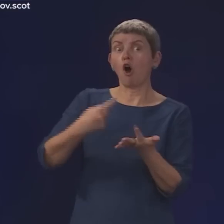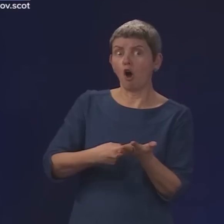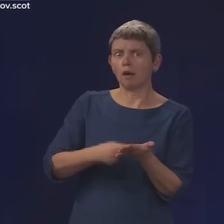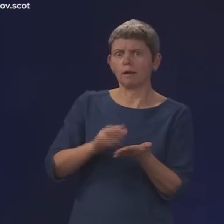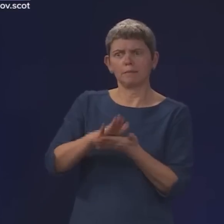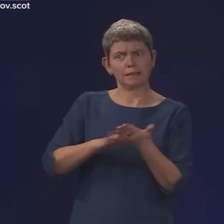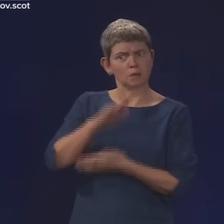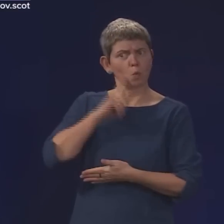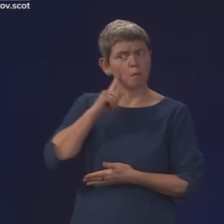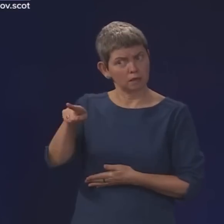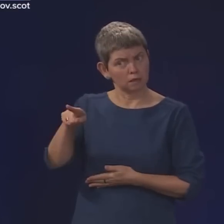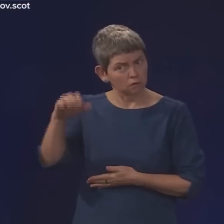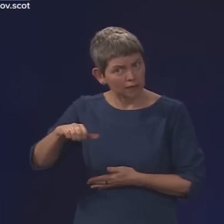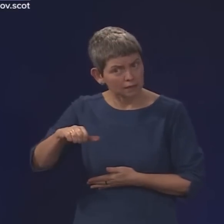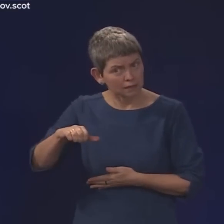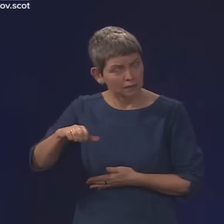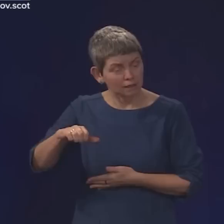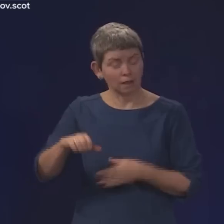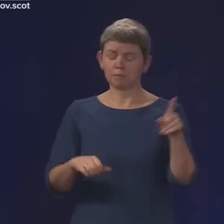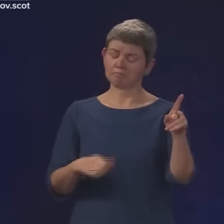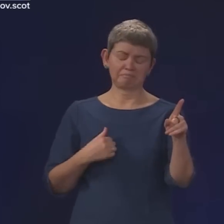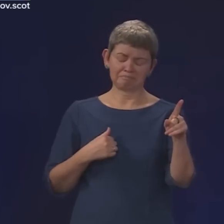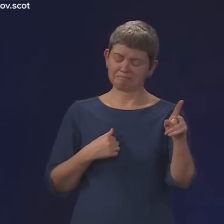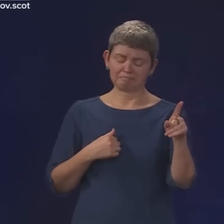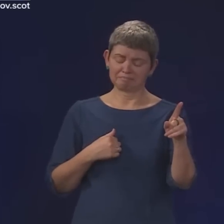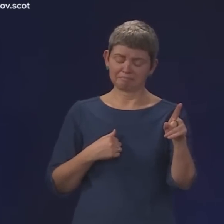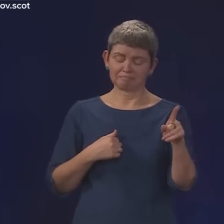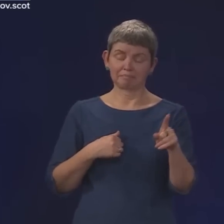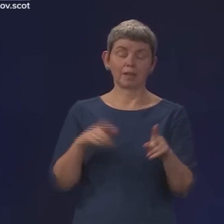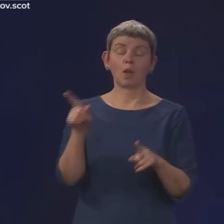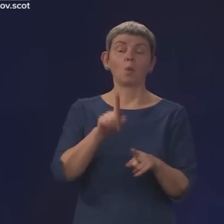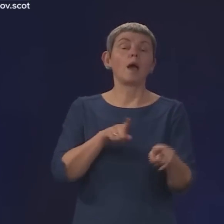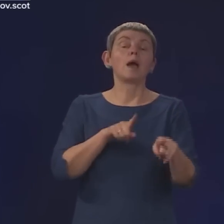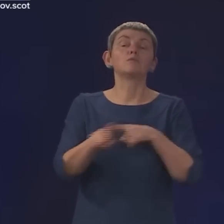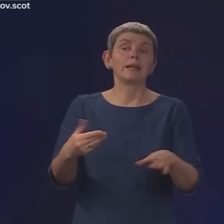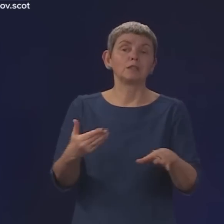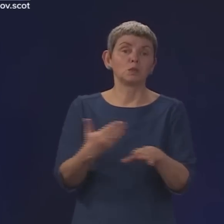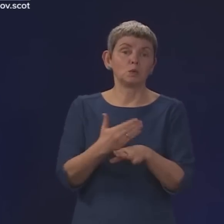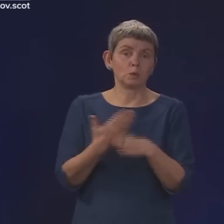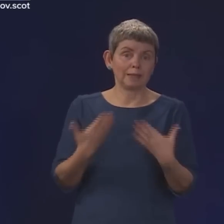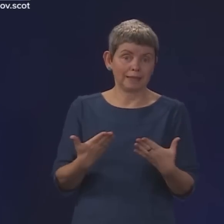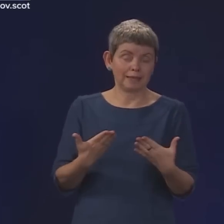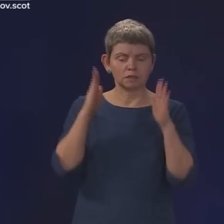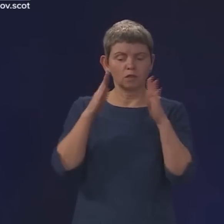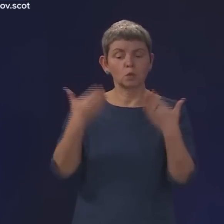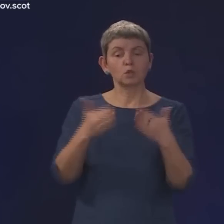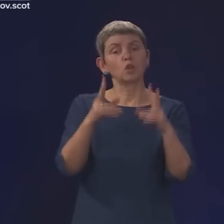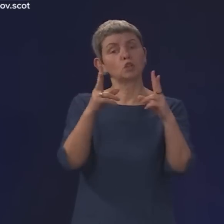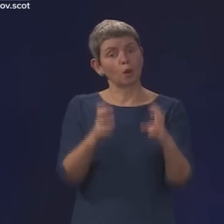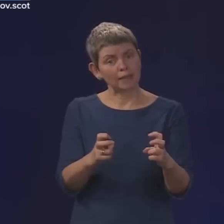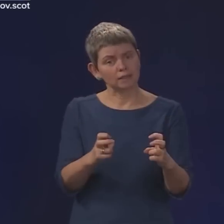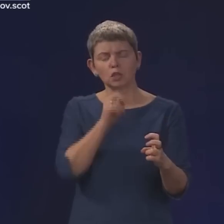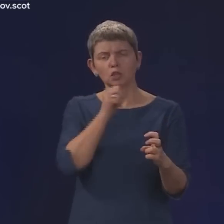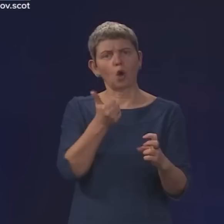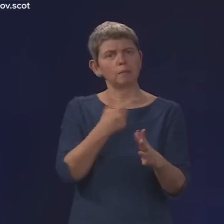it. I am trying to rationally... yourself to an individual, but you started seeing her. What I'm trying to do is address the issues rather than take it into